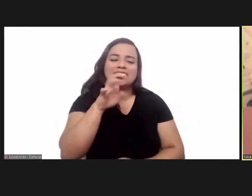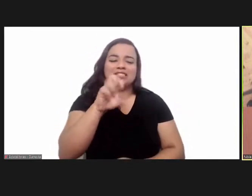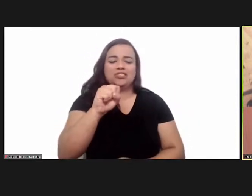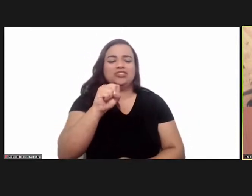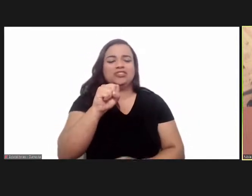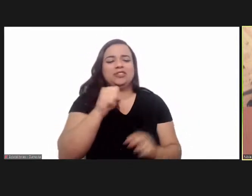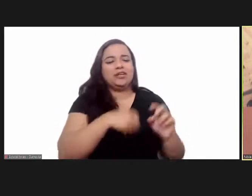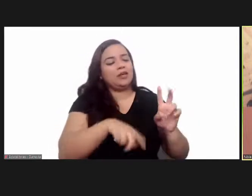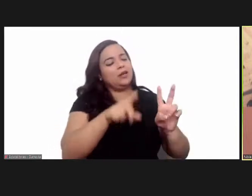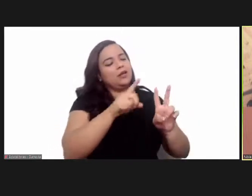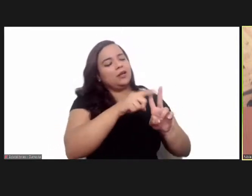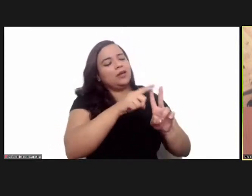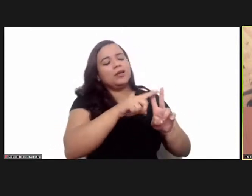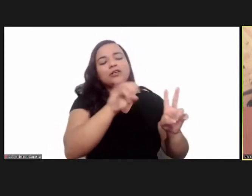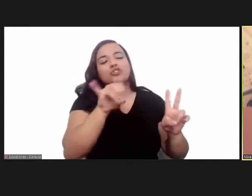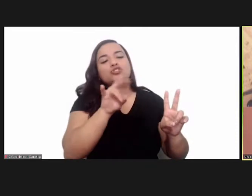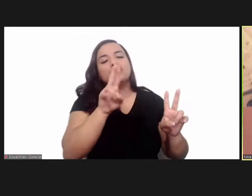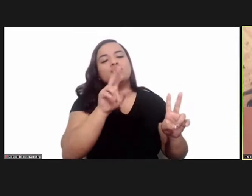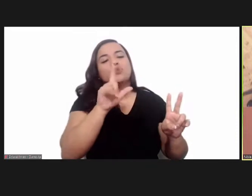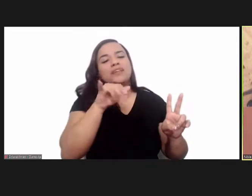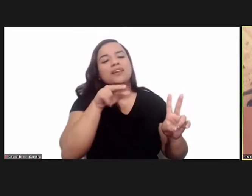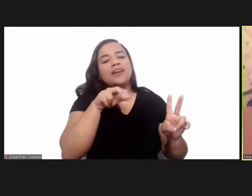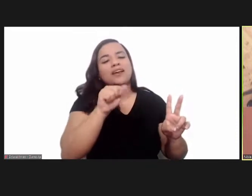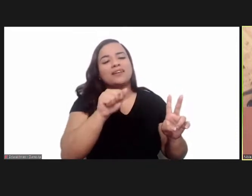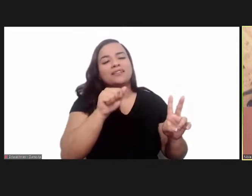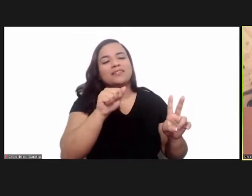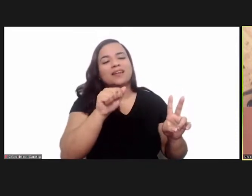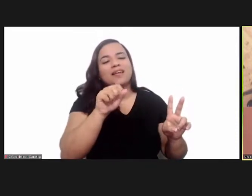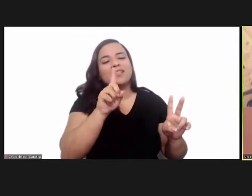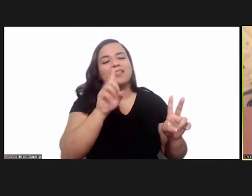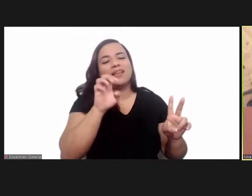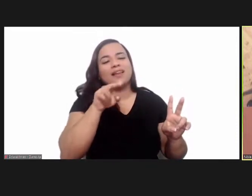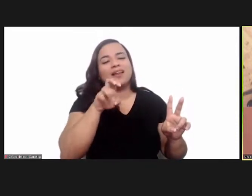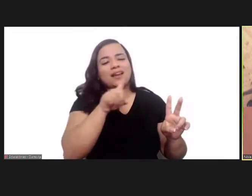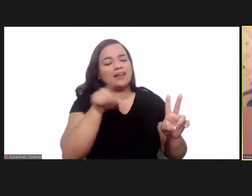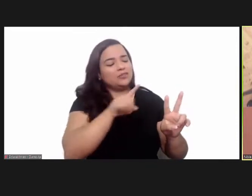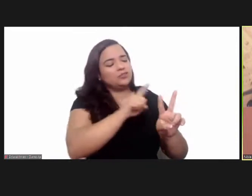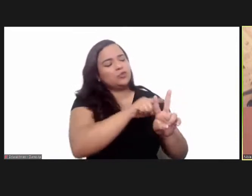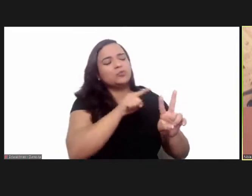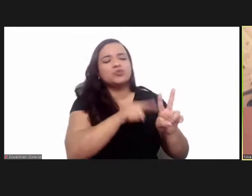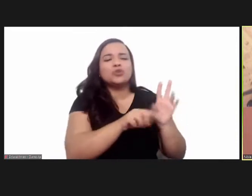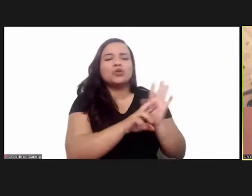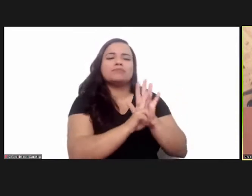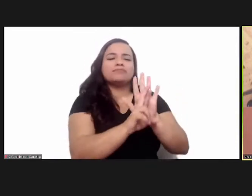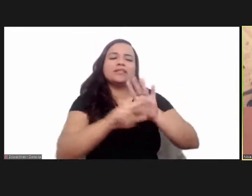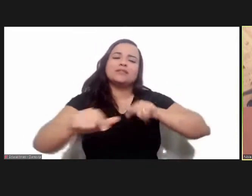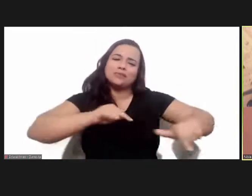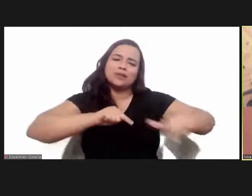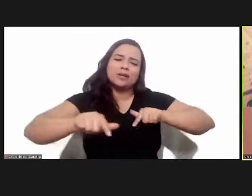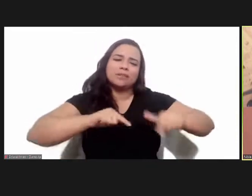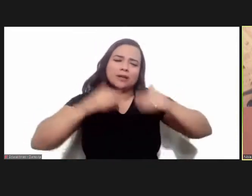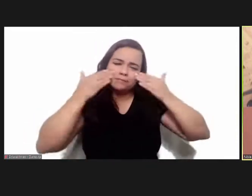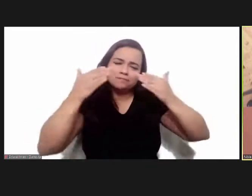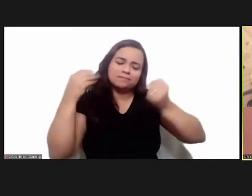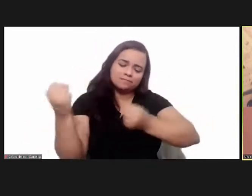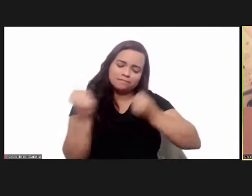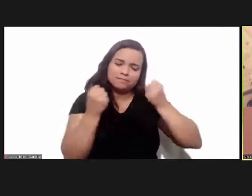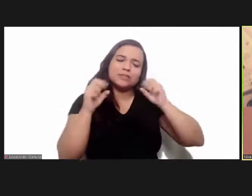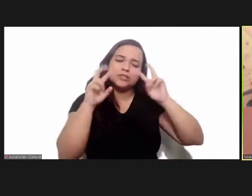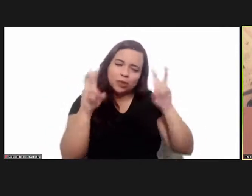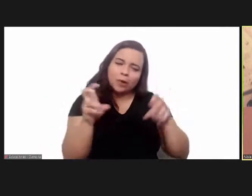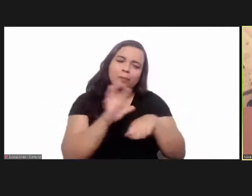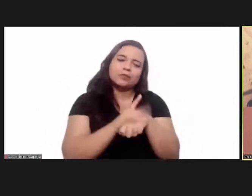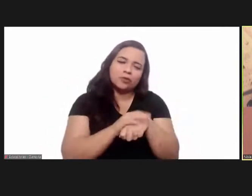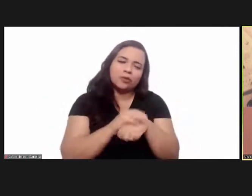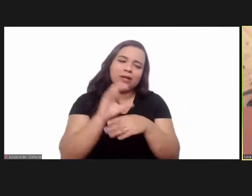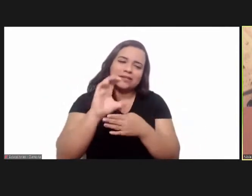julia they made us two generations who represent much of the world work with regard